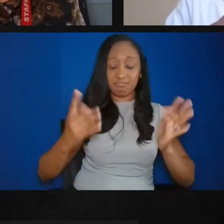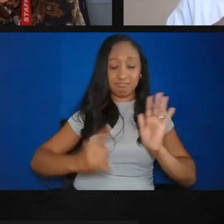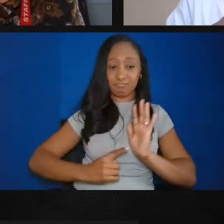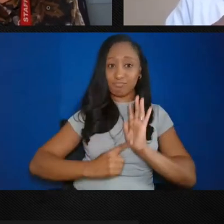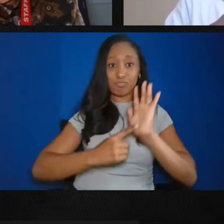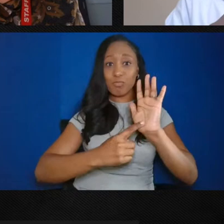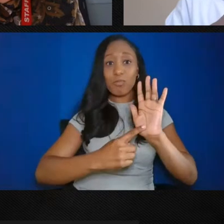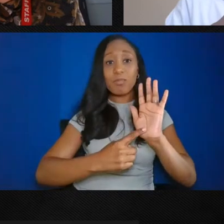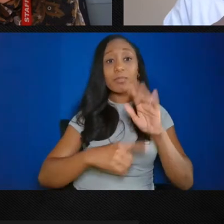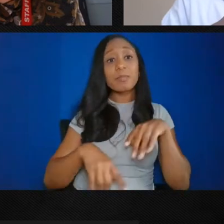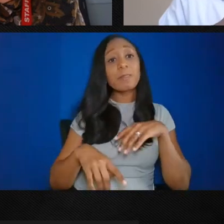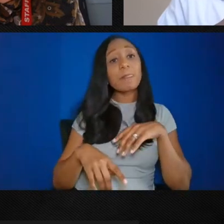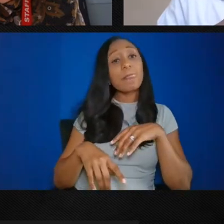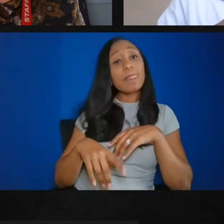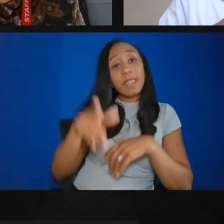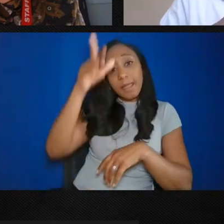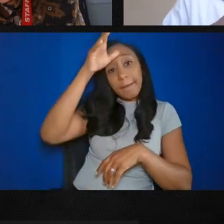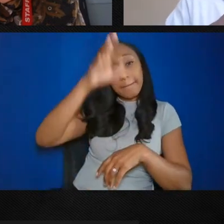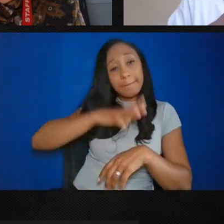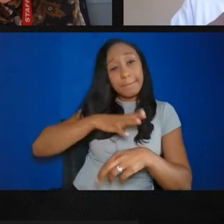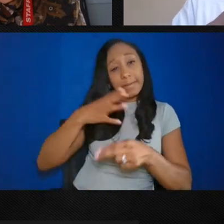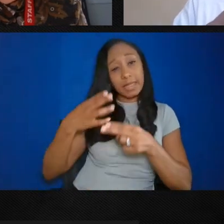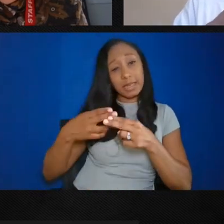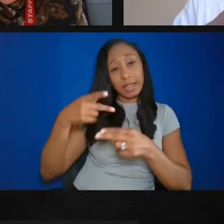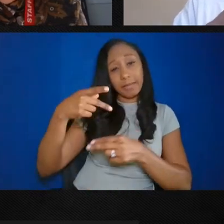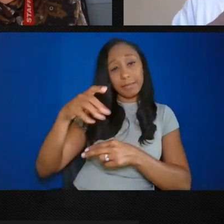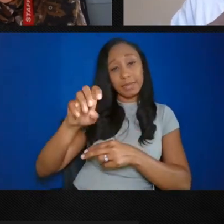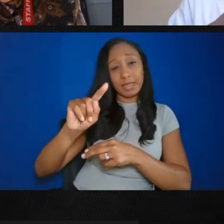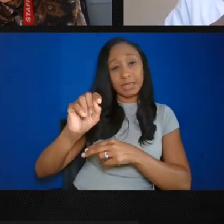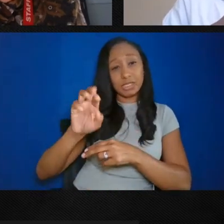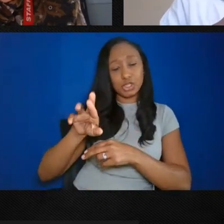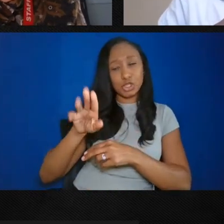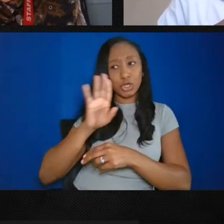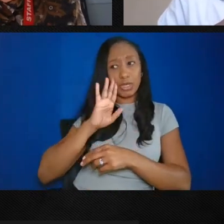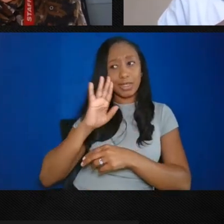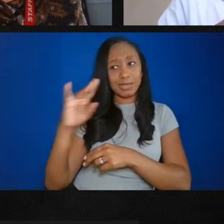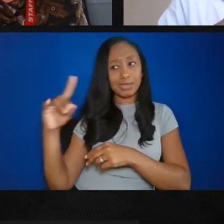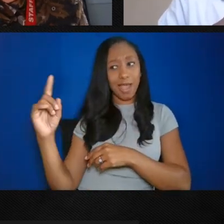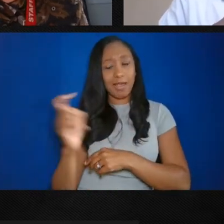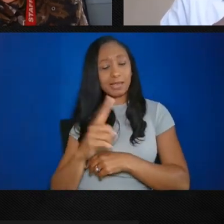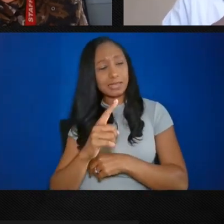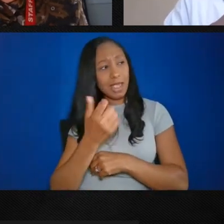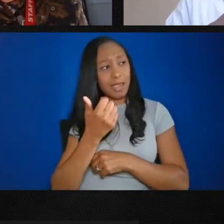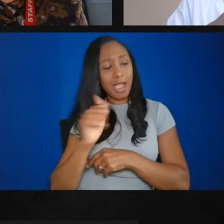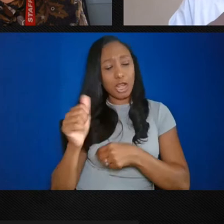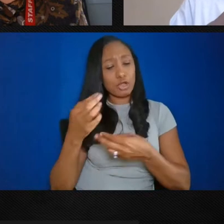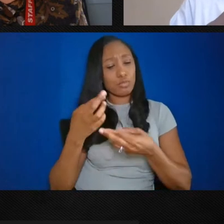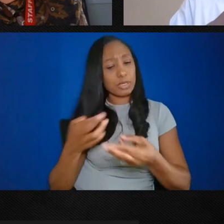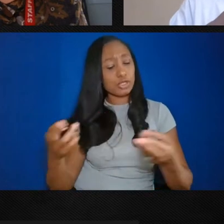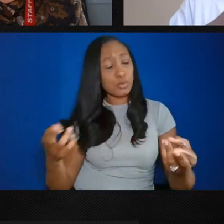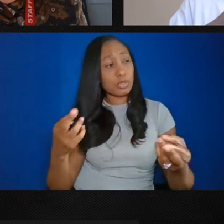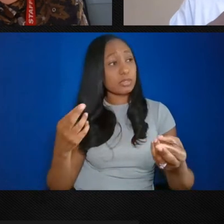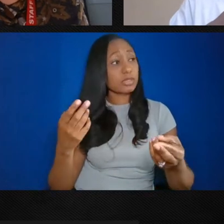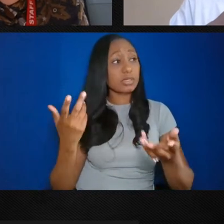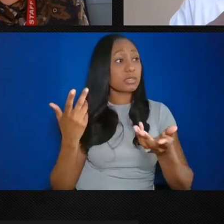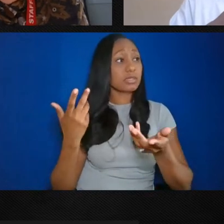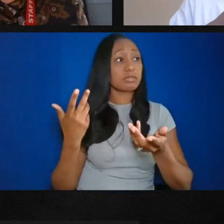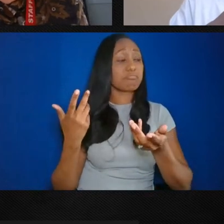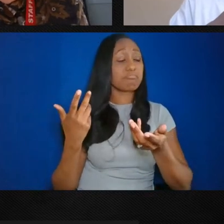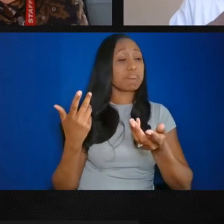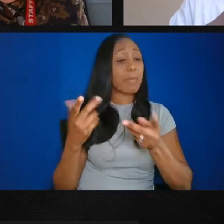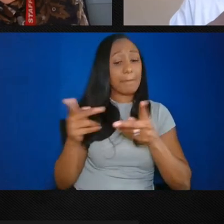We have a gentleman named Peter who is asking if there are any resources or recommended places